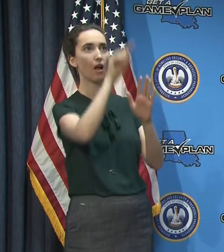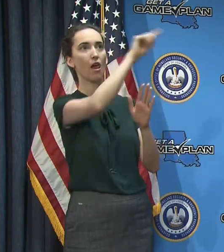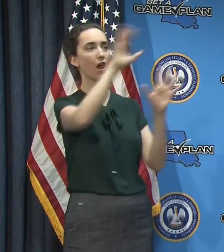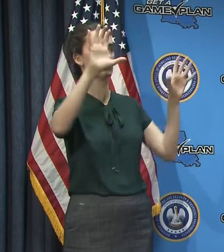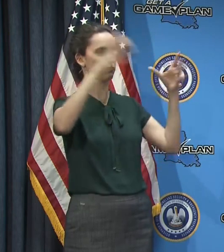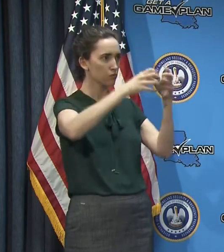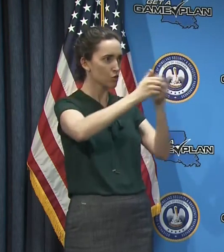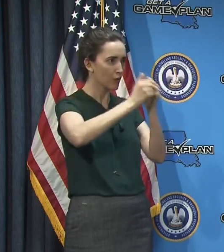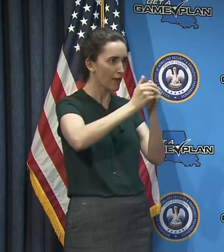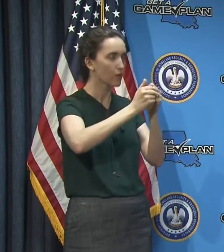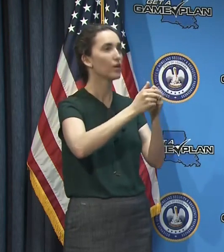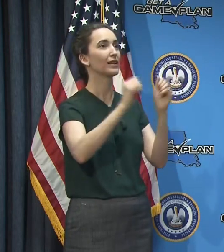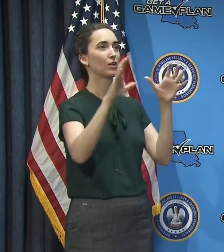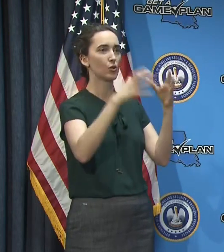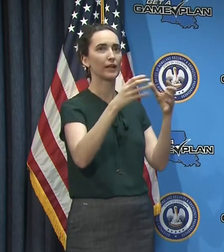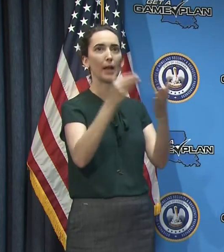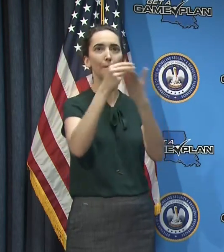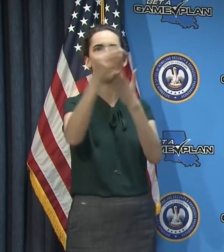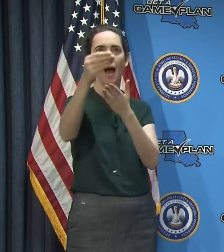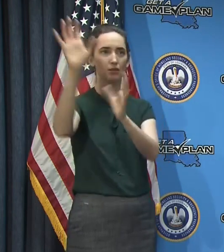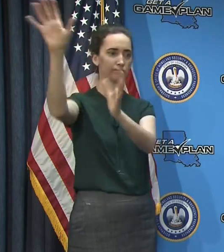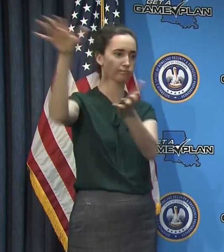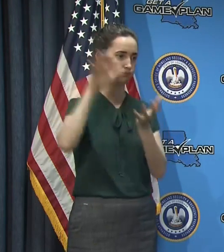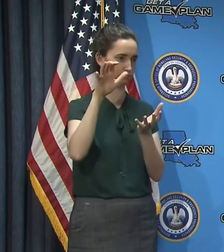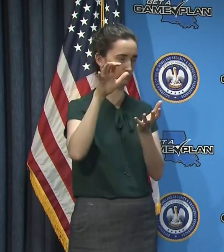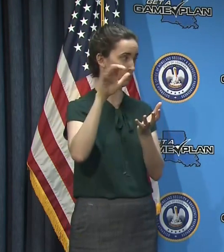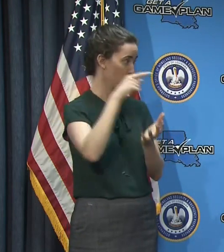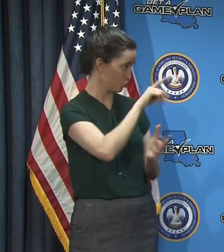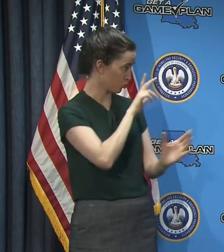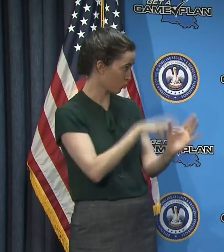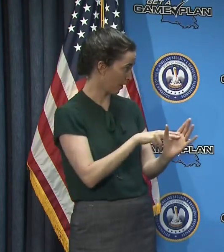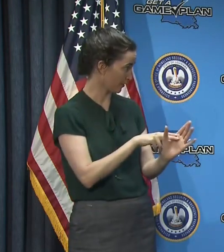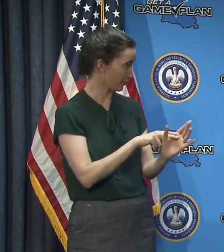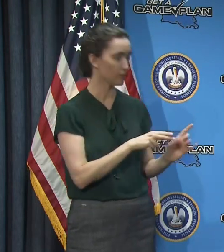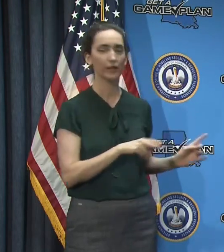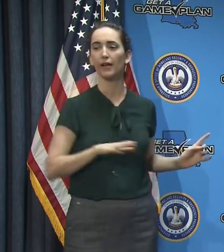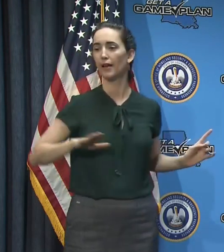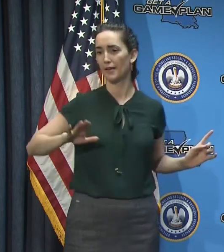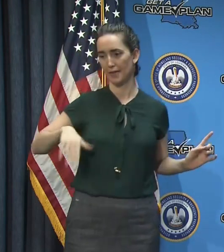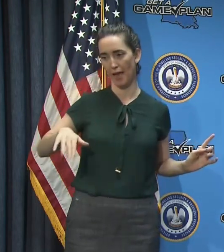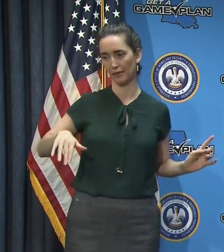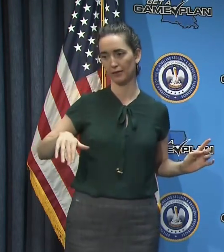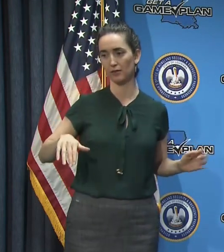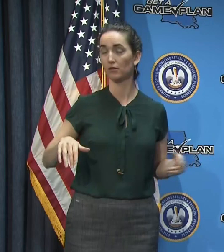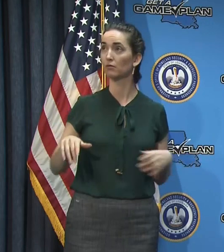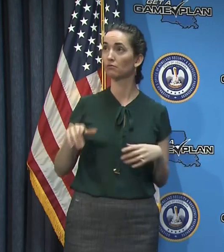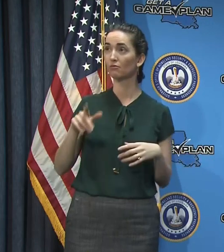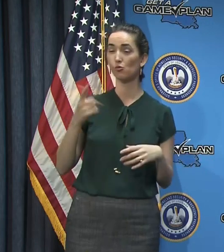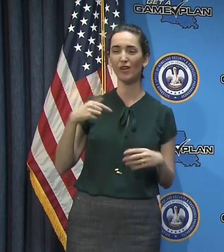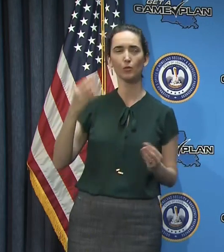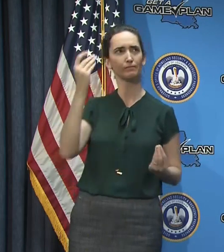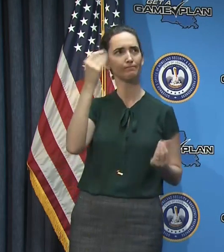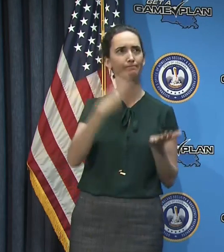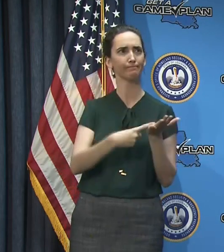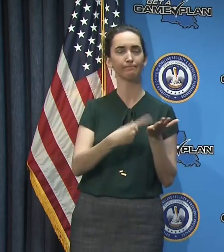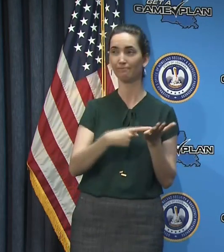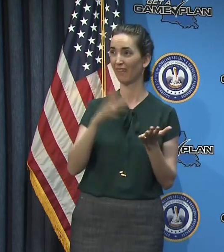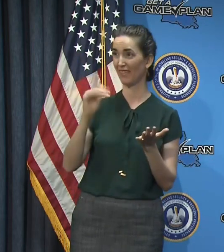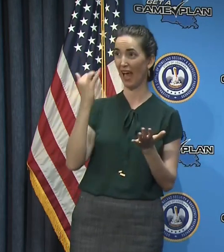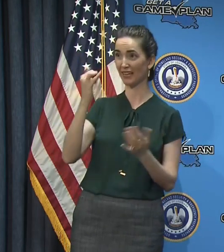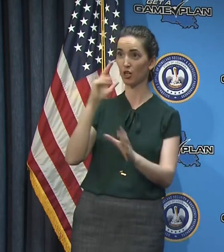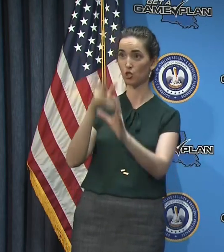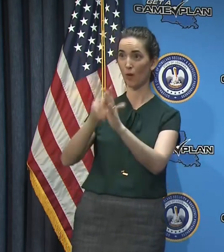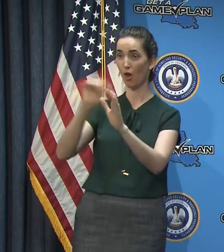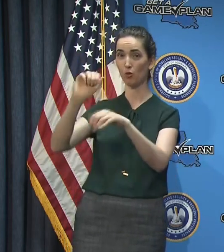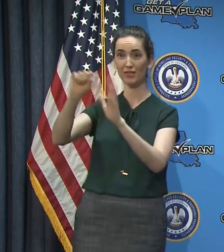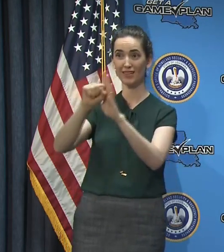We're looking at the concept to see whether it confers any advantages. Um, right now, quite frankly, we don't see it. And this, this still in the early stages of,